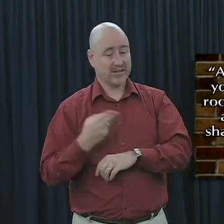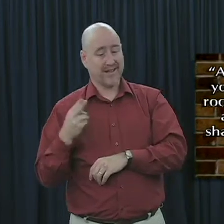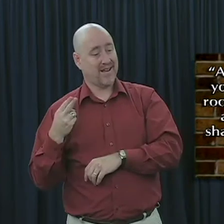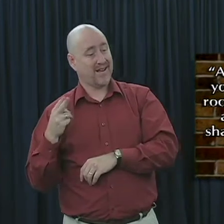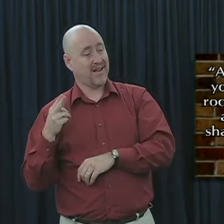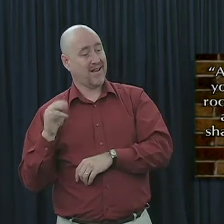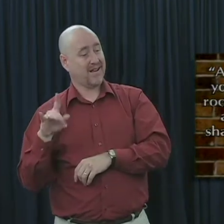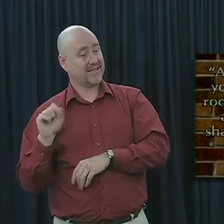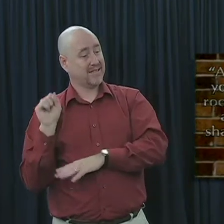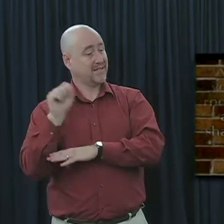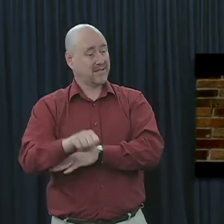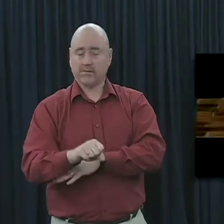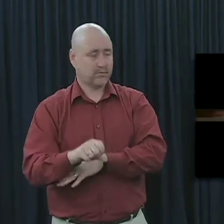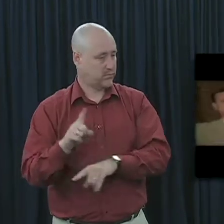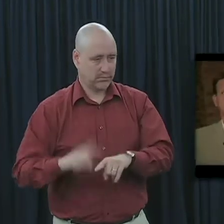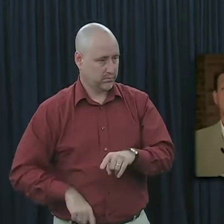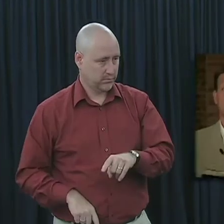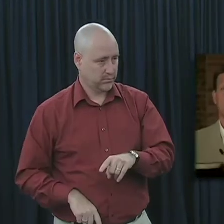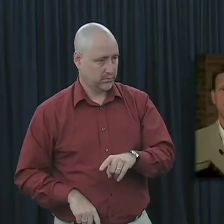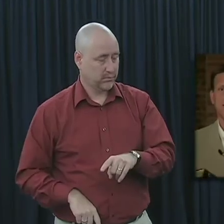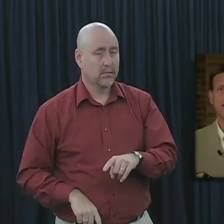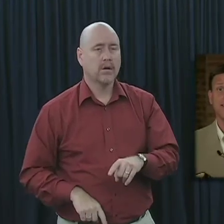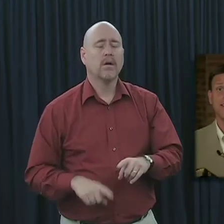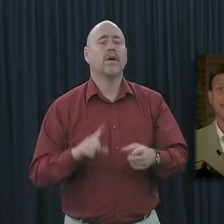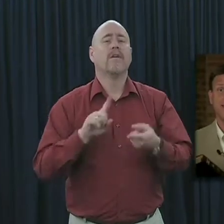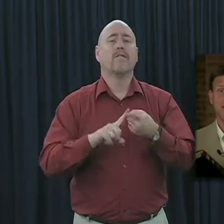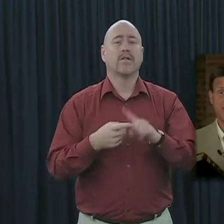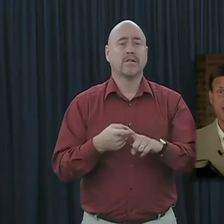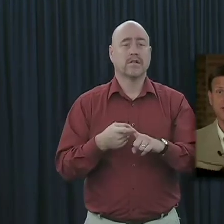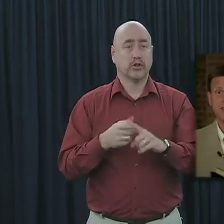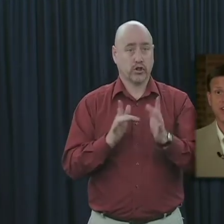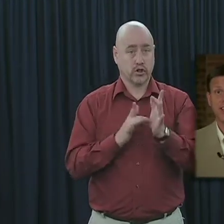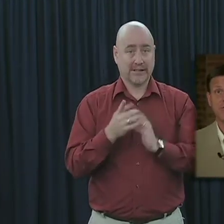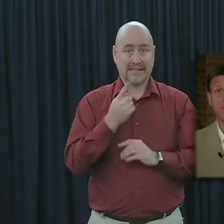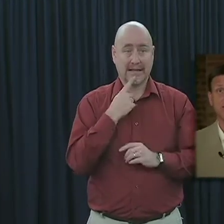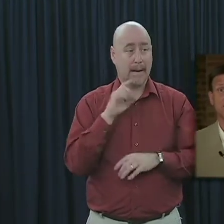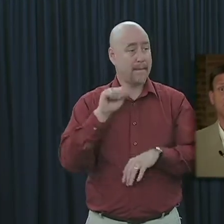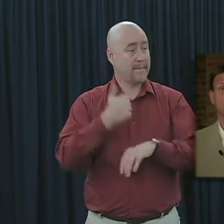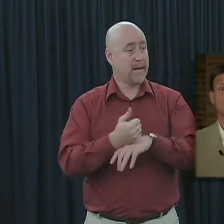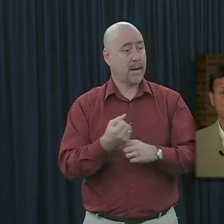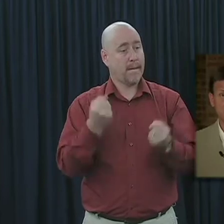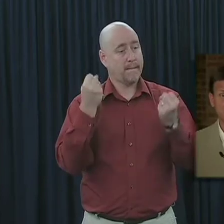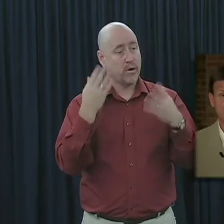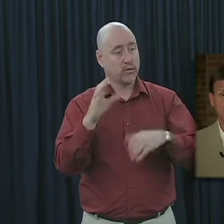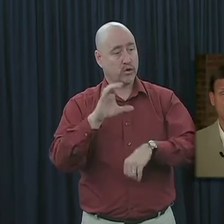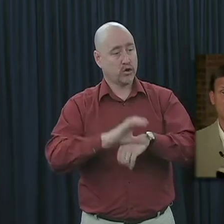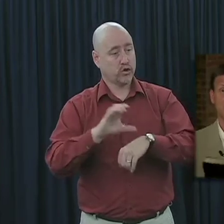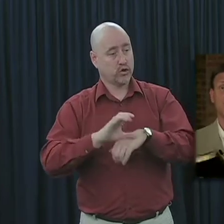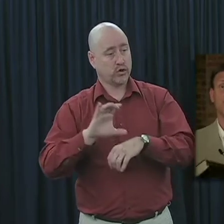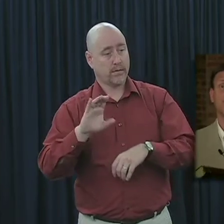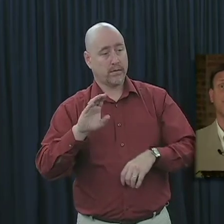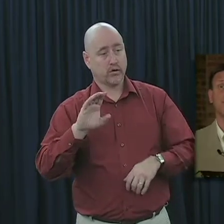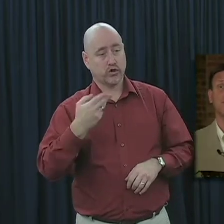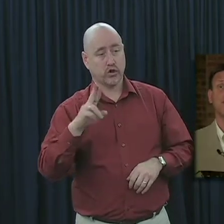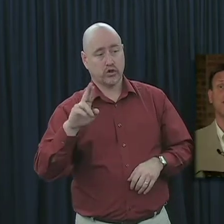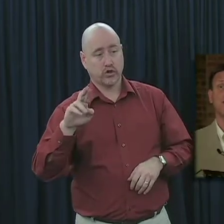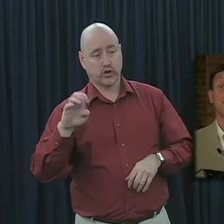Hades shall not prevail against it. Now, friend, did Jesus say he would build churches as in the plural form